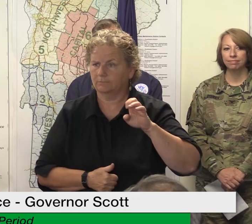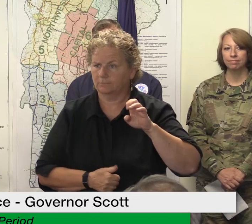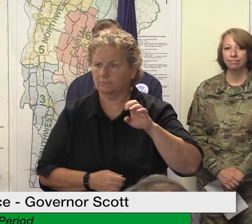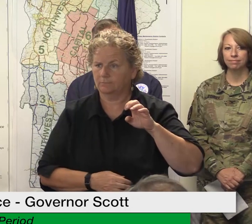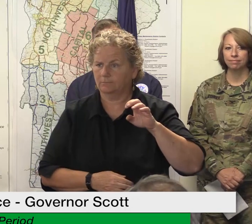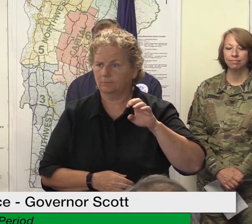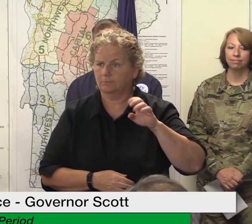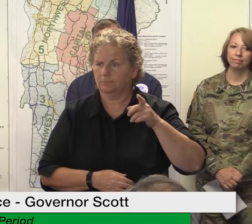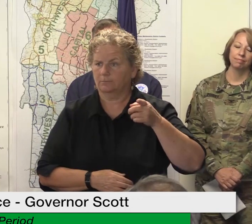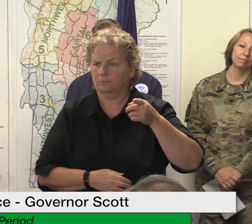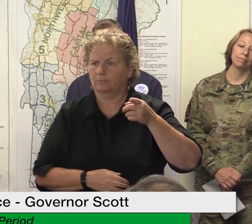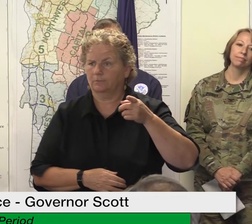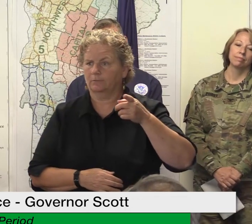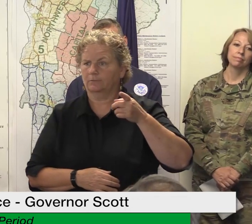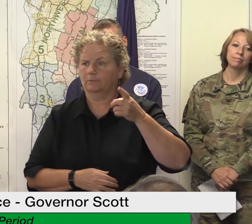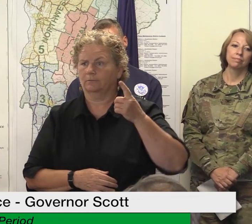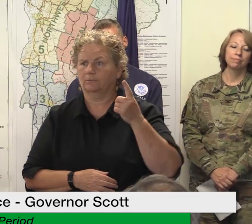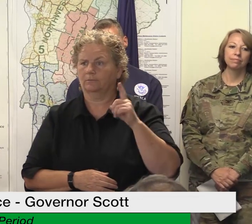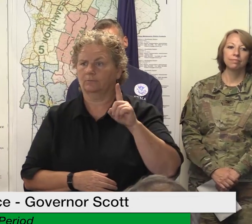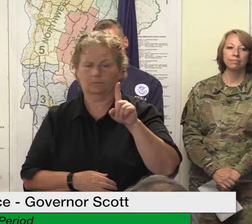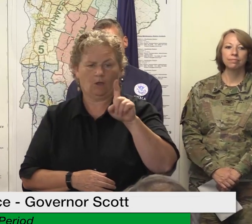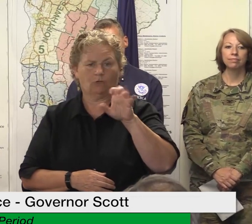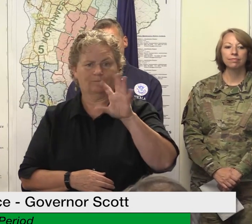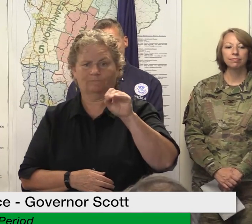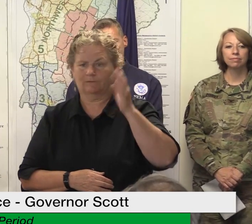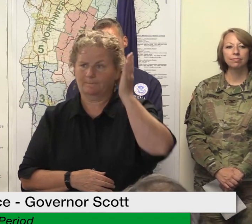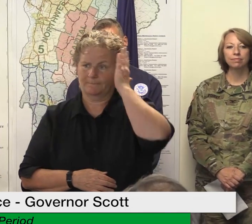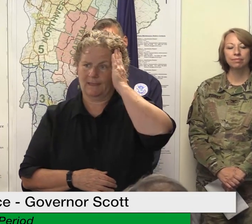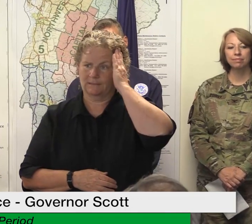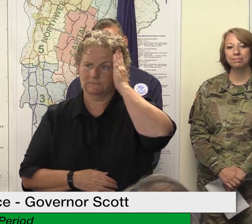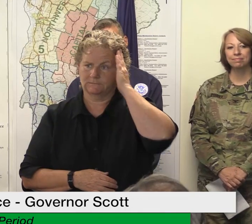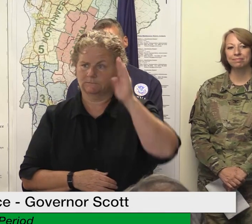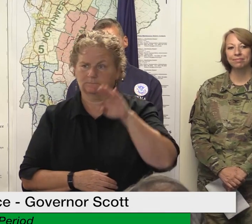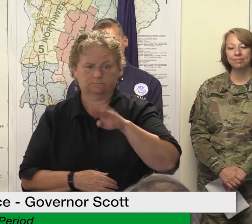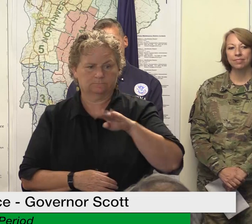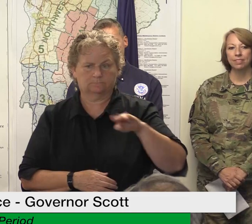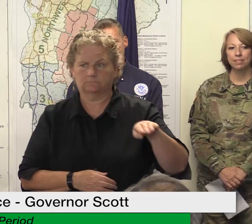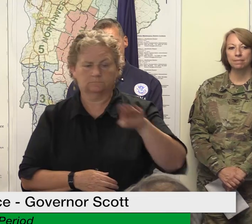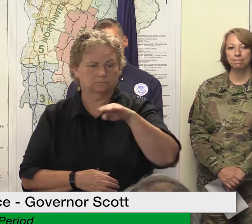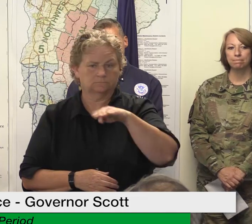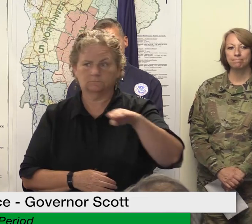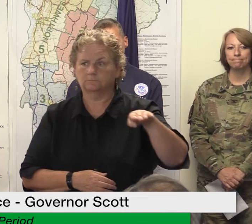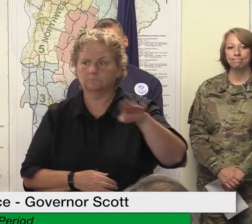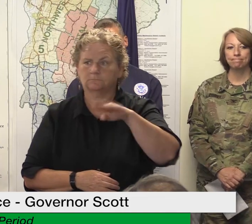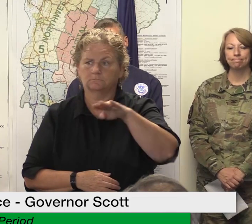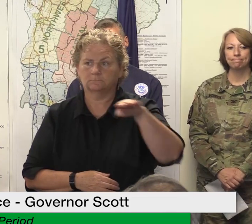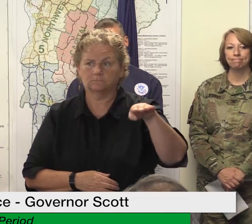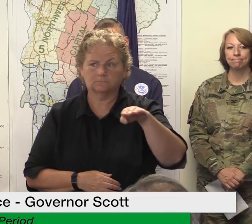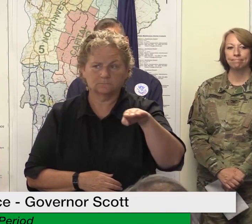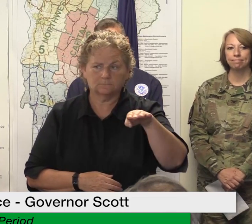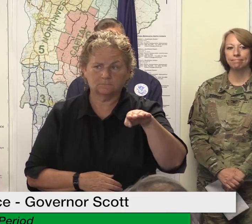um shelter events uh available with 11 shelters on standby